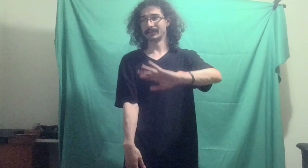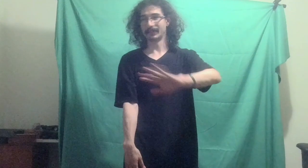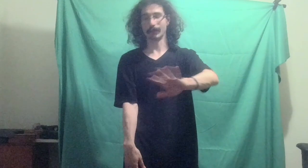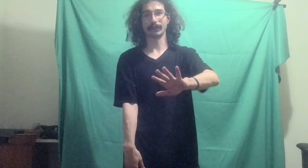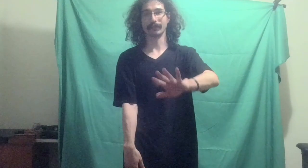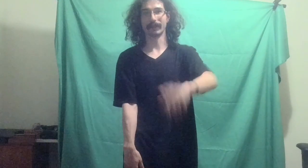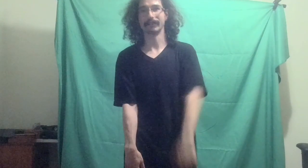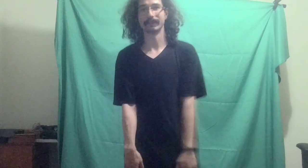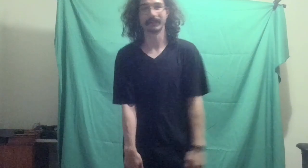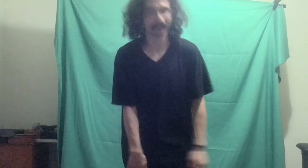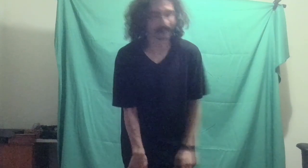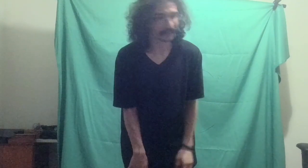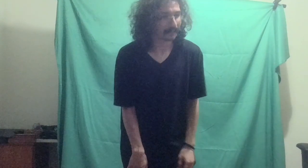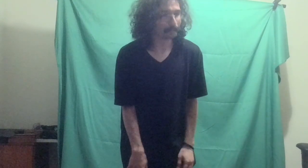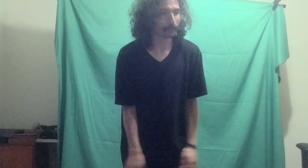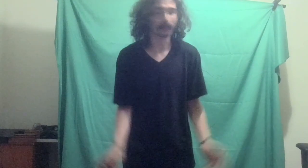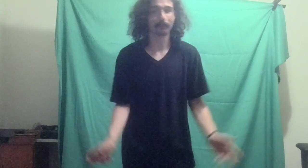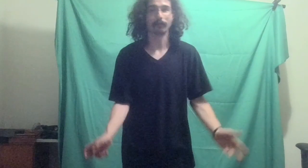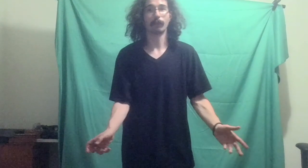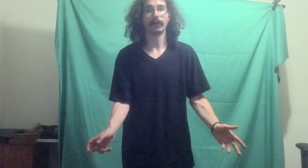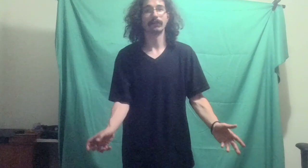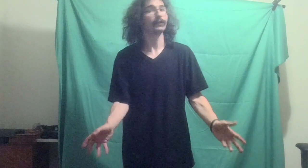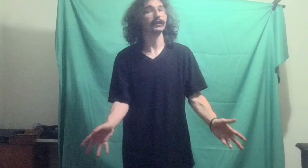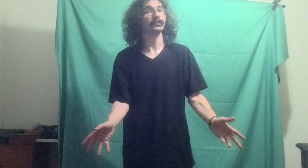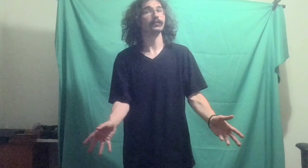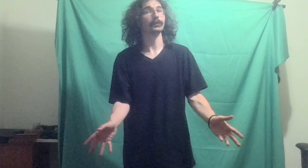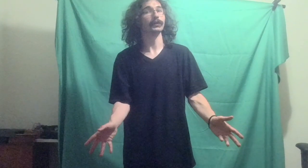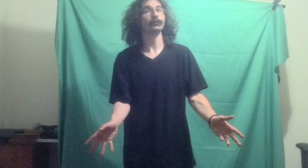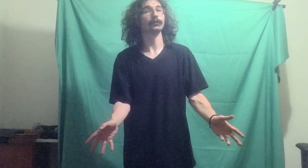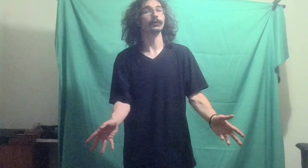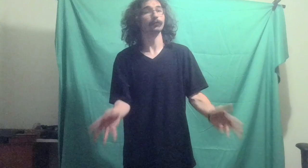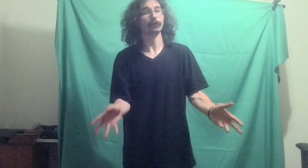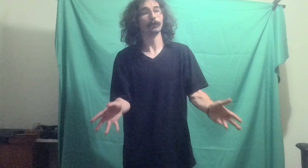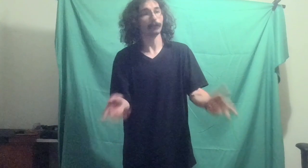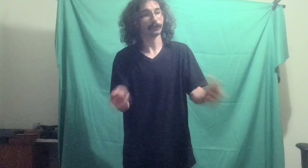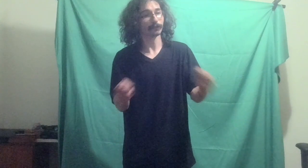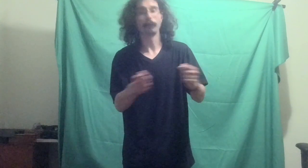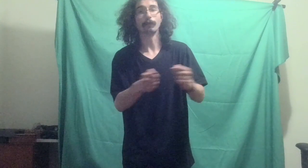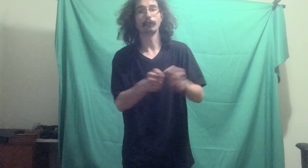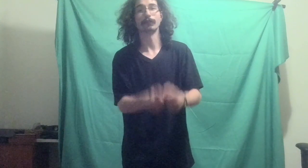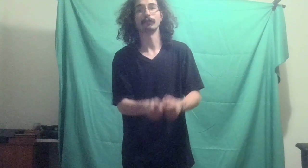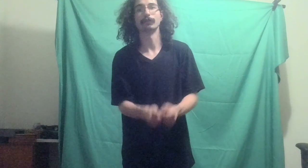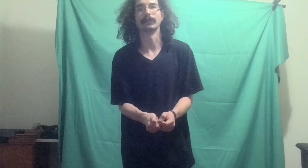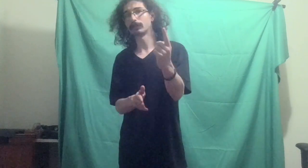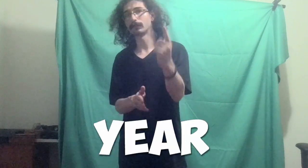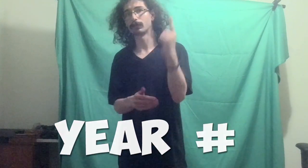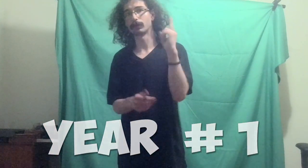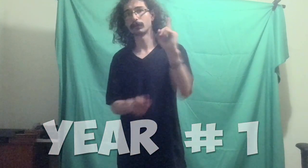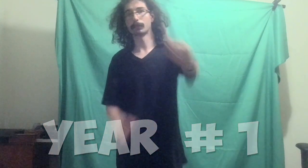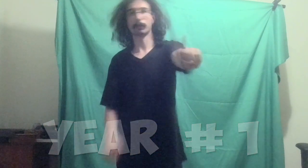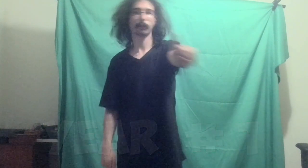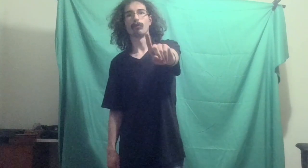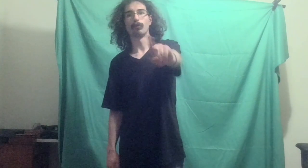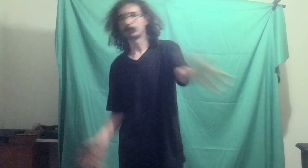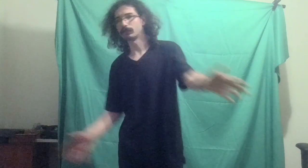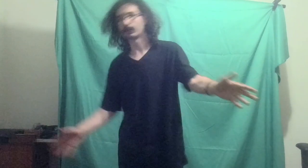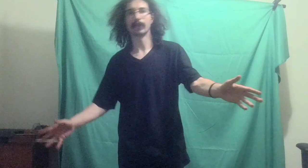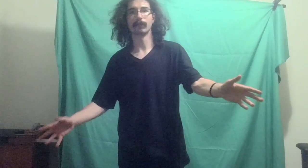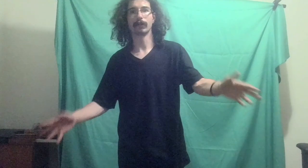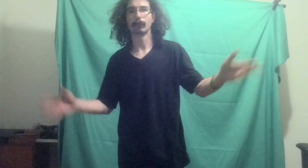Totally random here, but this is what it means to be a YouTuber. You don't always know what you're doing. So, you're number one. We're just gaming. We're